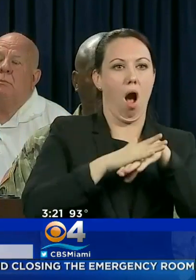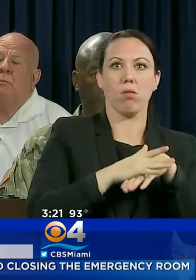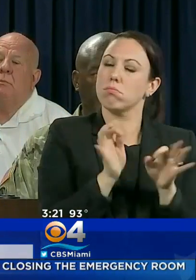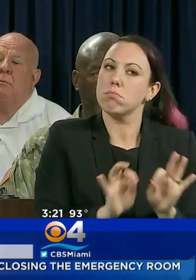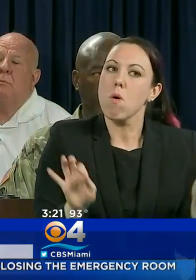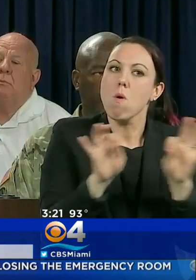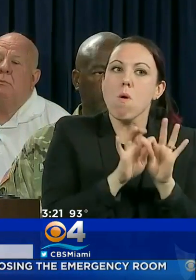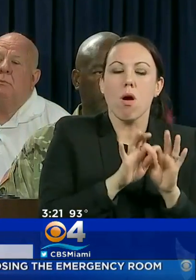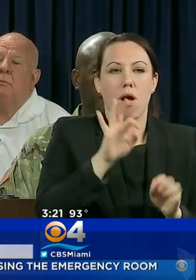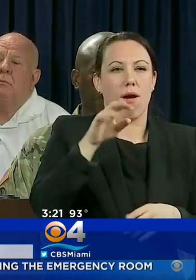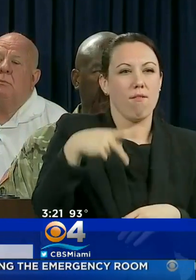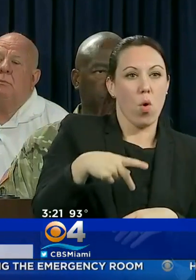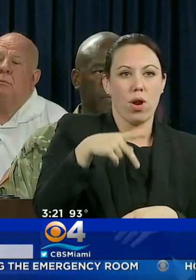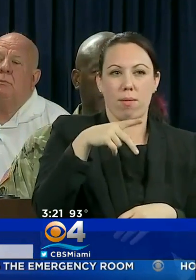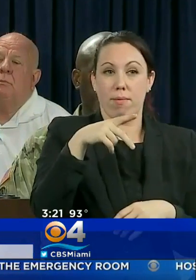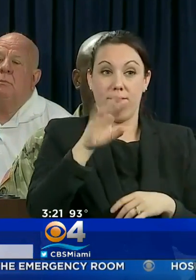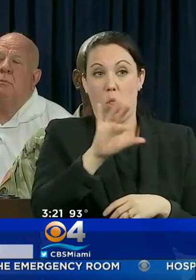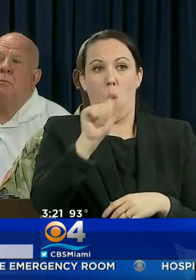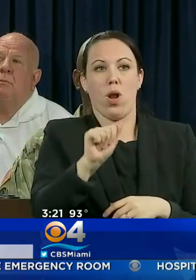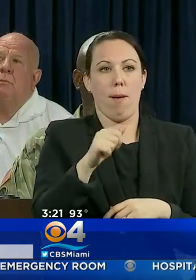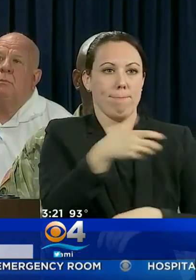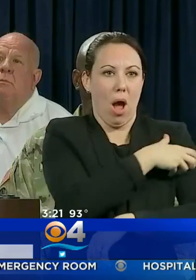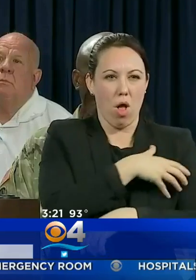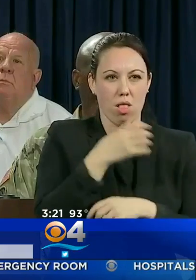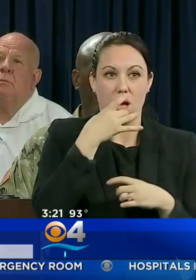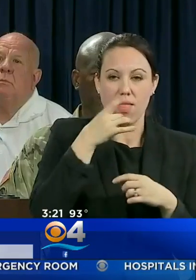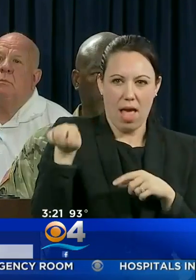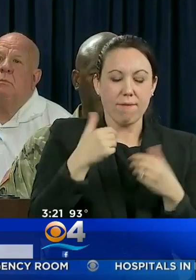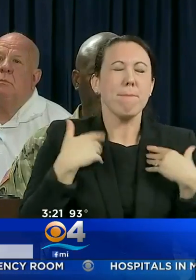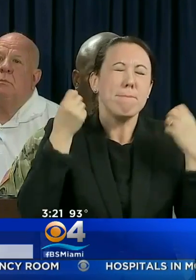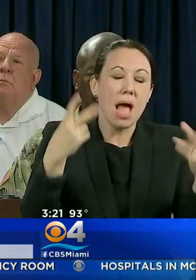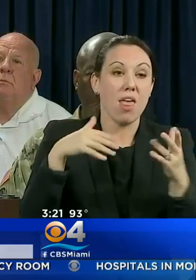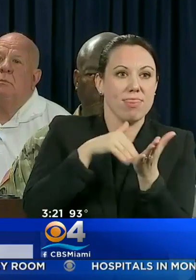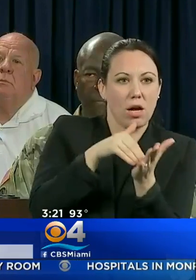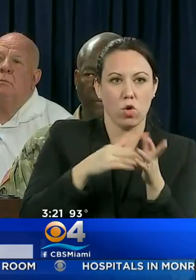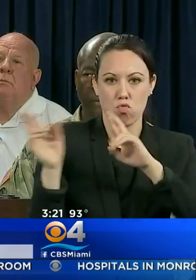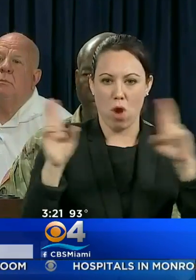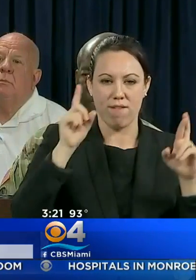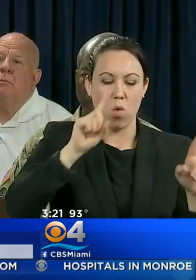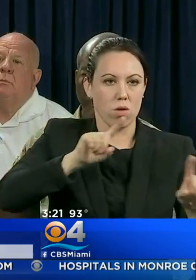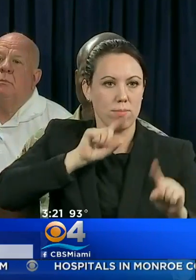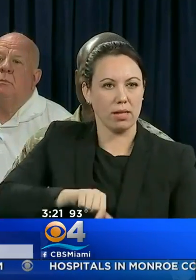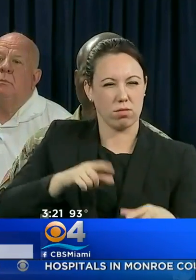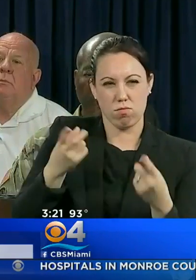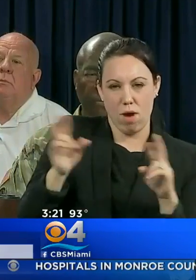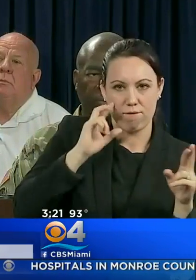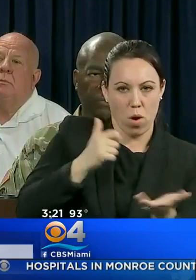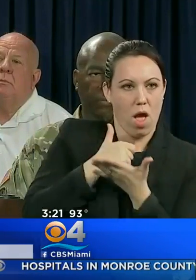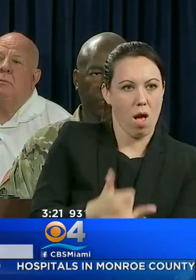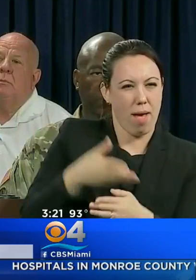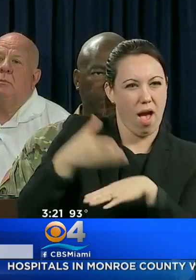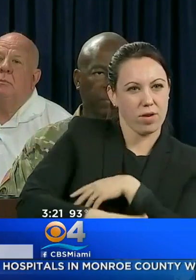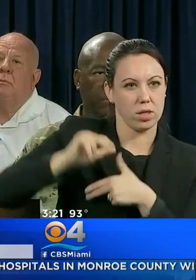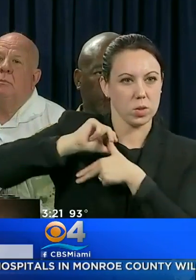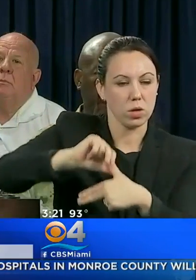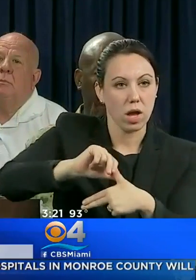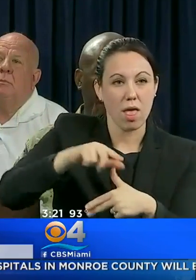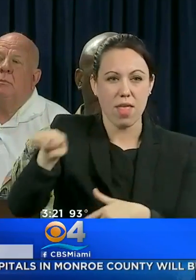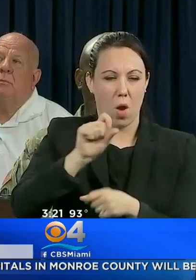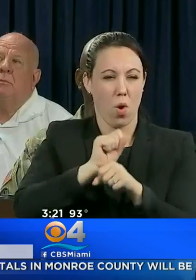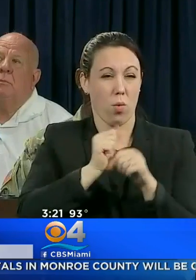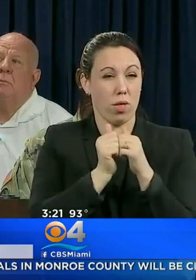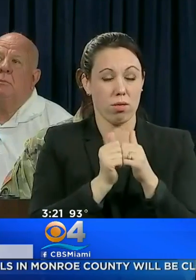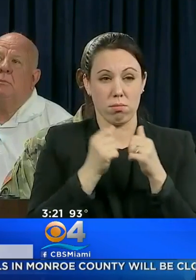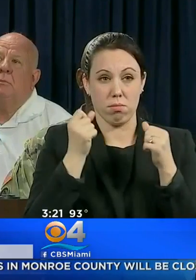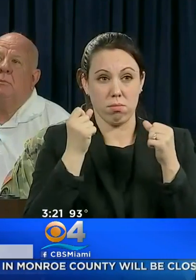AND OTHERS HAVE ACTIVATED MERSANGE RESPONSE TEAMS AND HAVE THOUSANDS OF WORKERS PREPARING TO RESPOND TO IRMA. THEY ARE ALSO WORKING WITH